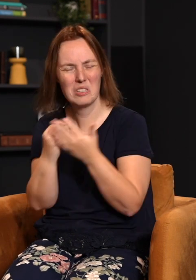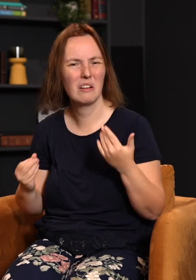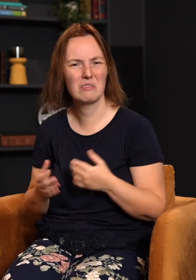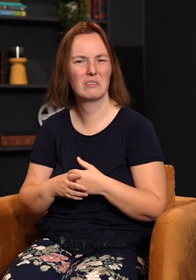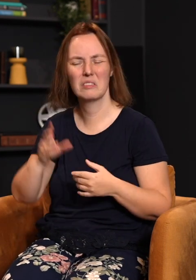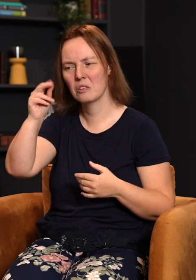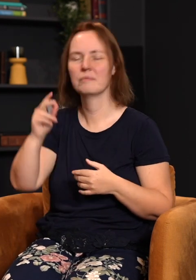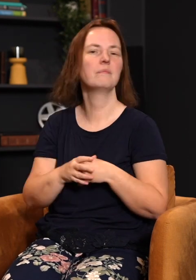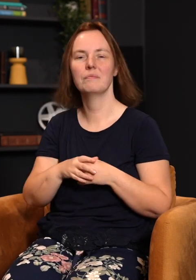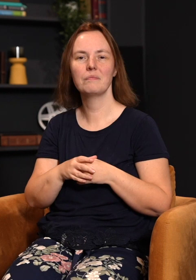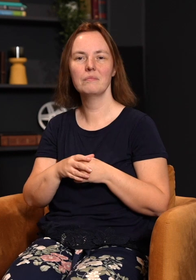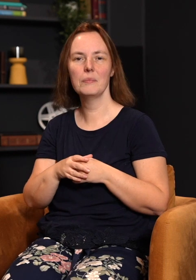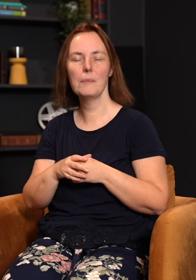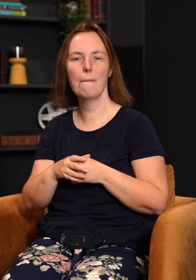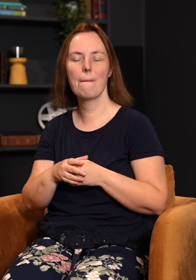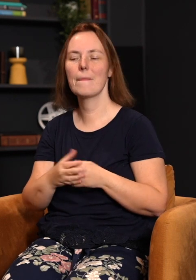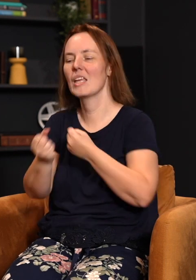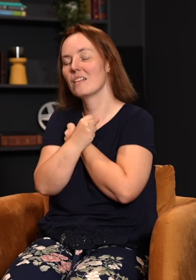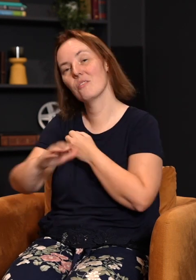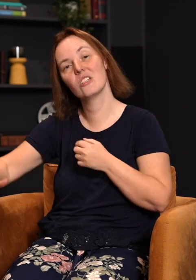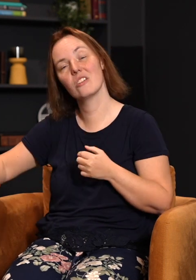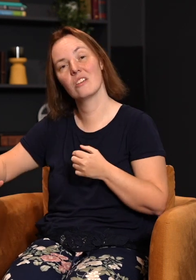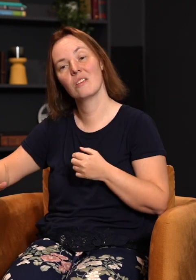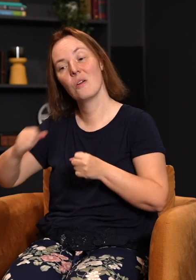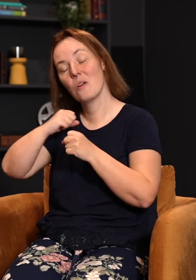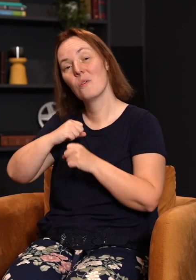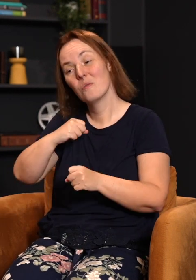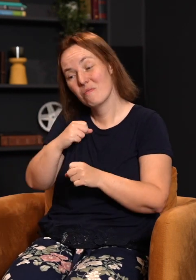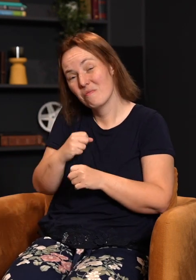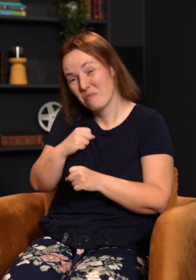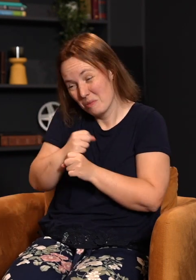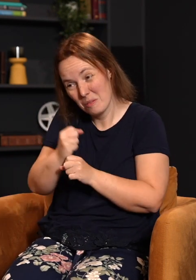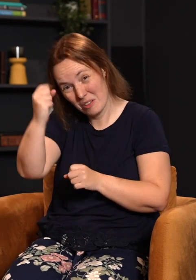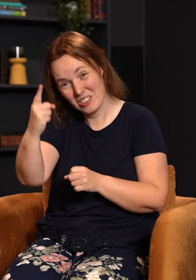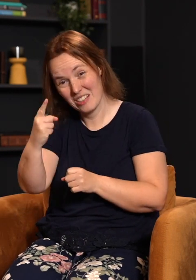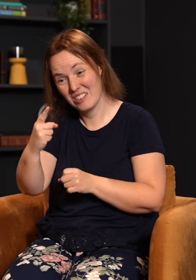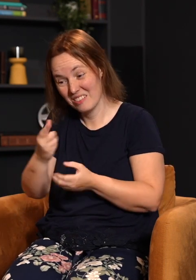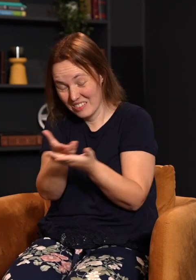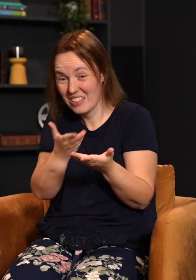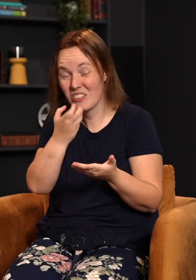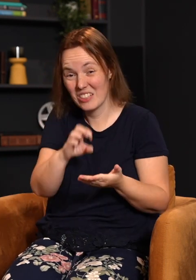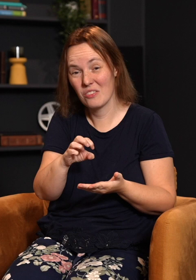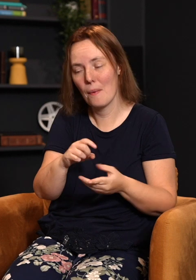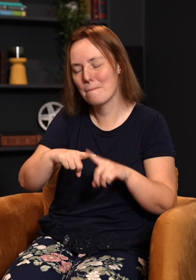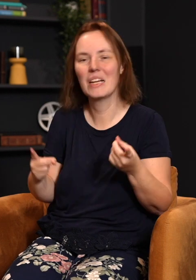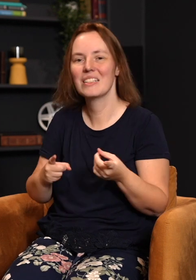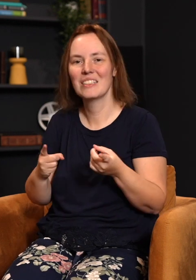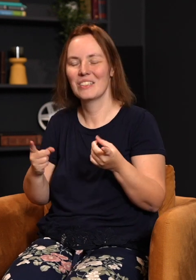Of course we wouldn't do that. What do we do? In love for our children, we make them aware that there is evil, but we say, listen, I don't want you to